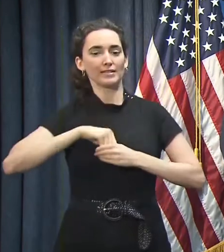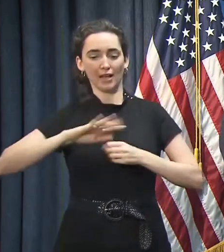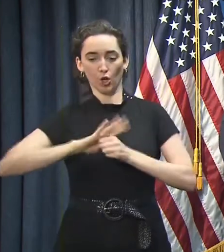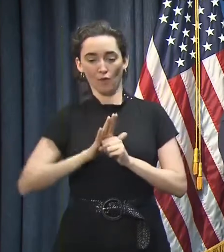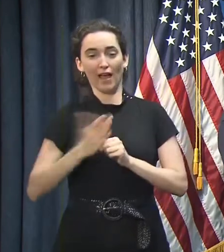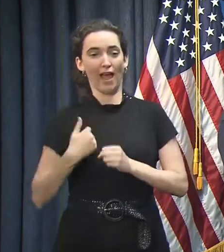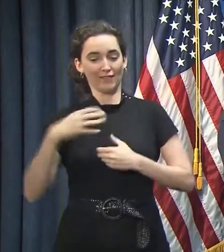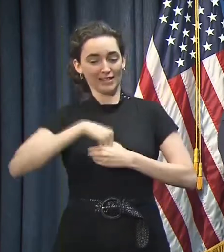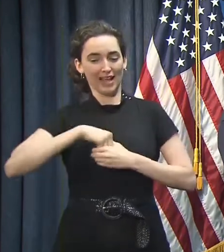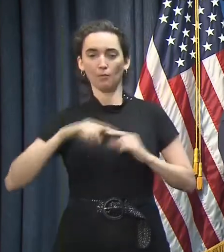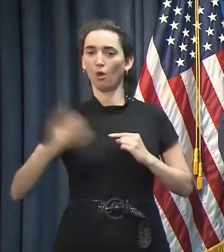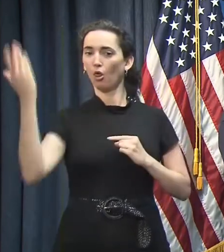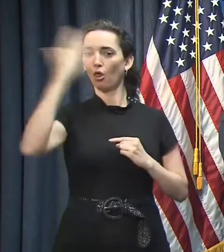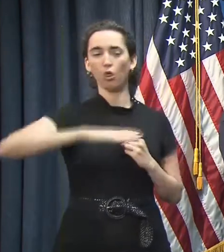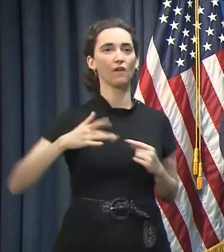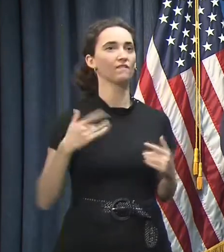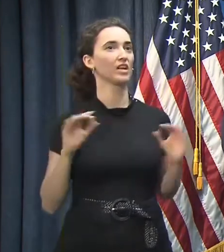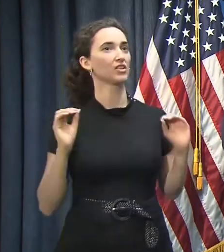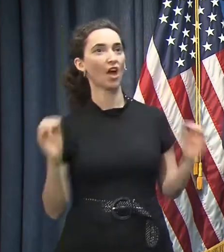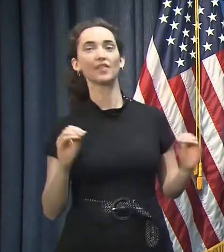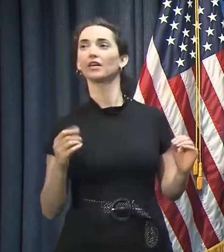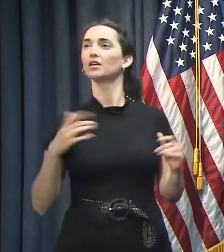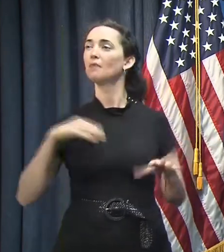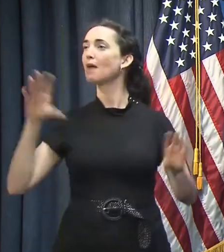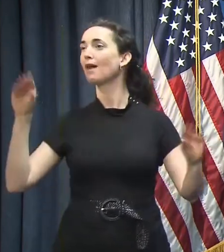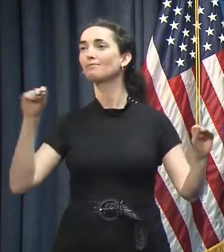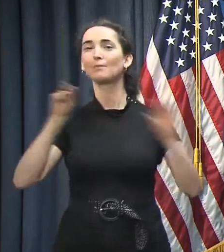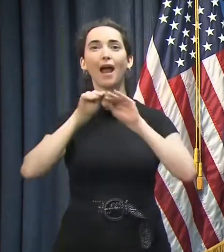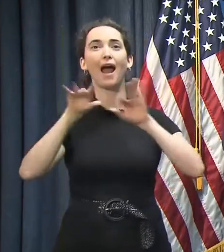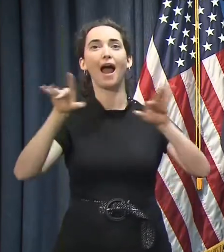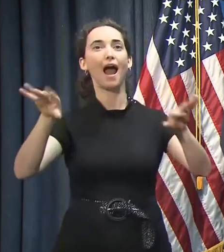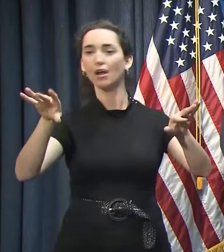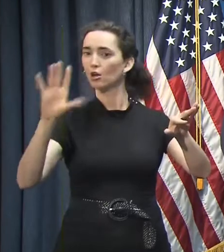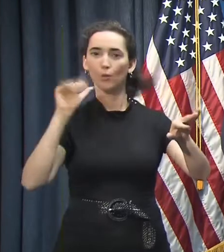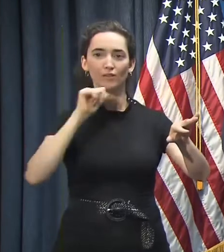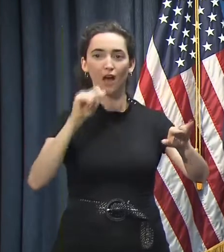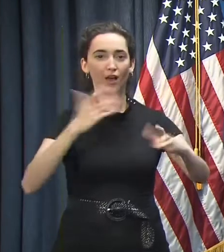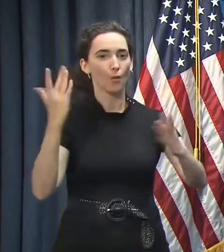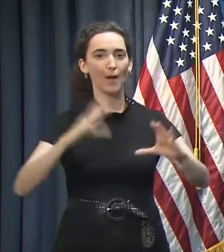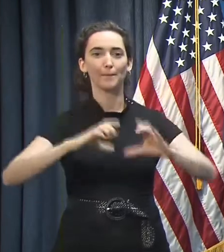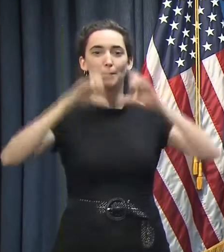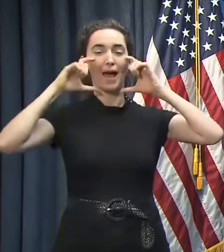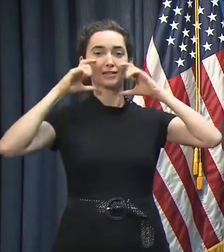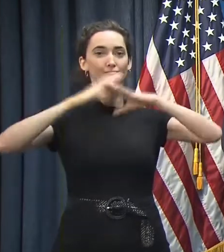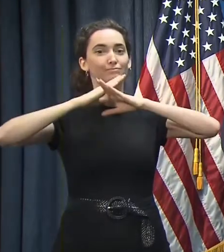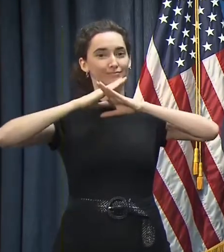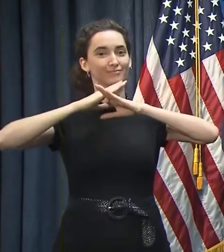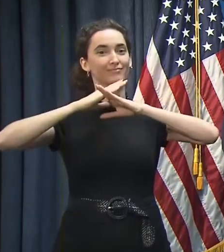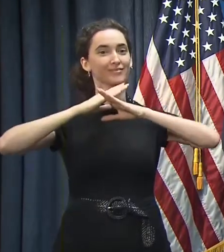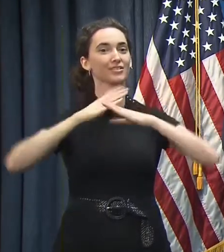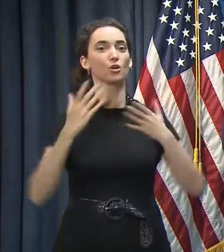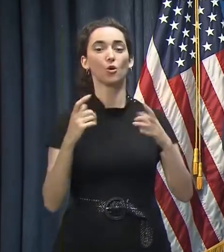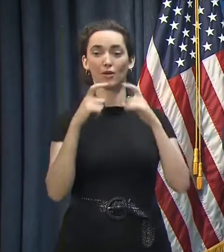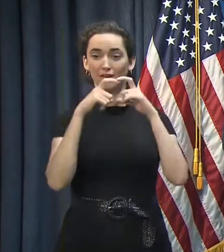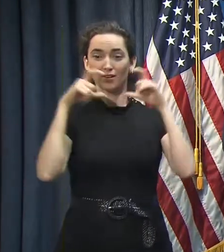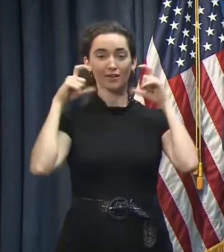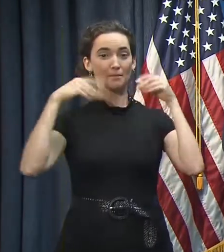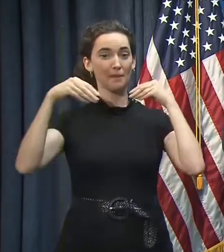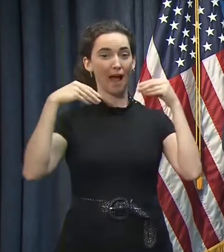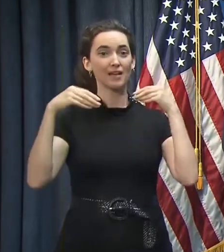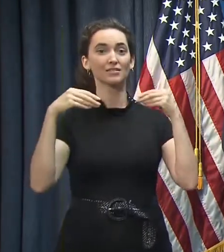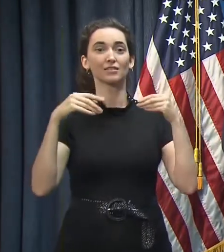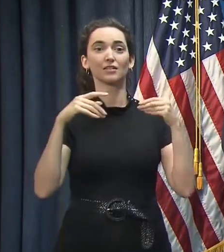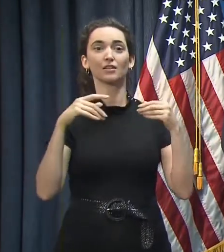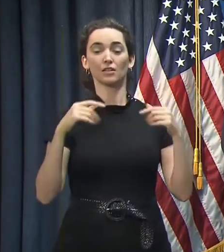or symptomatic, that we are shedding virus towards each other. So it's important that we do this mutually. Masks – these cloth masks are not